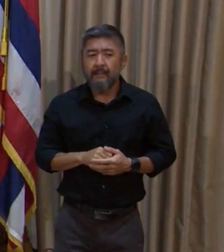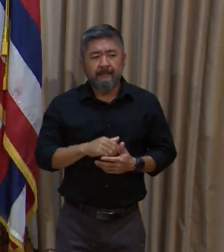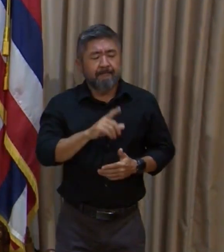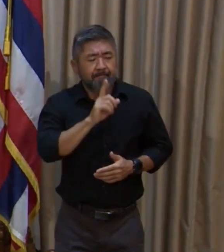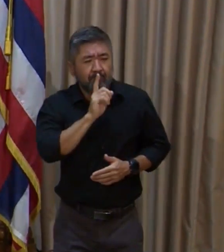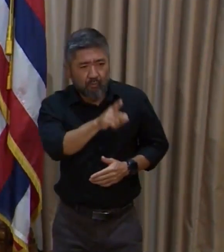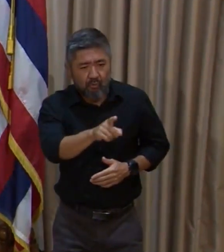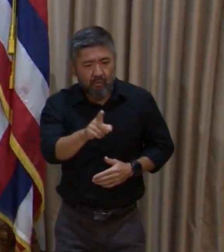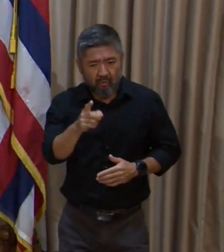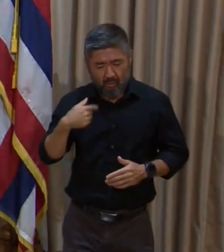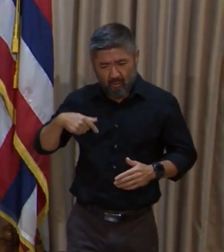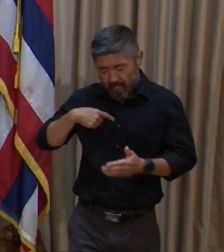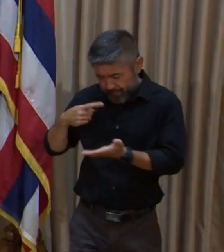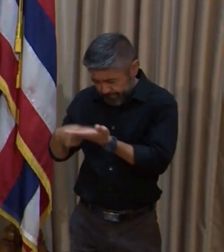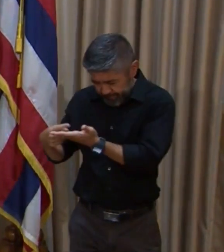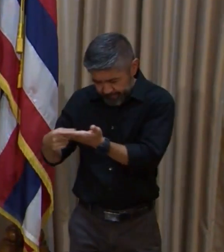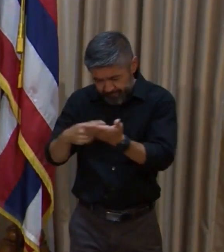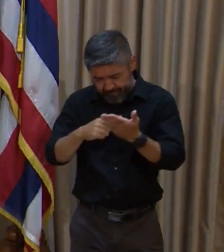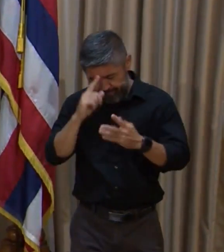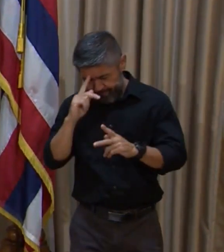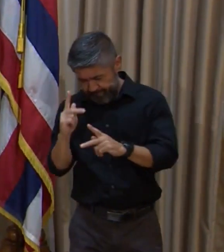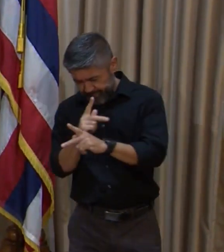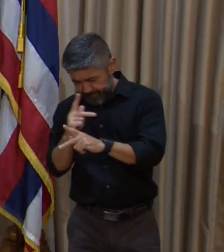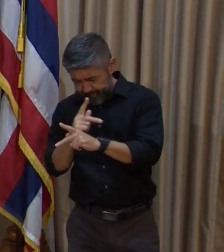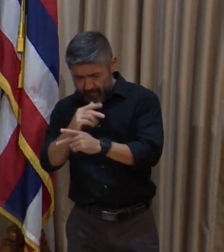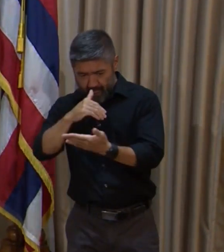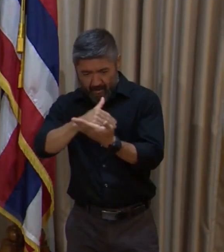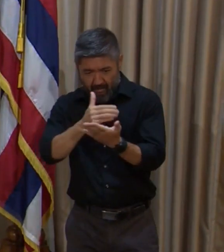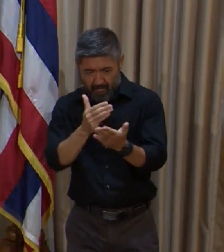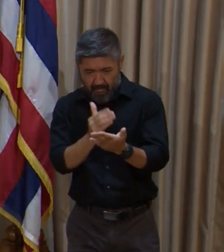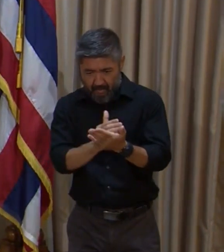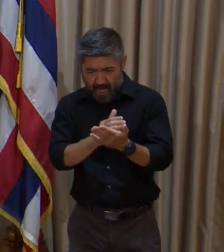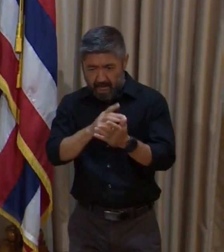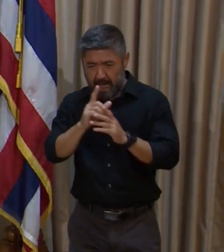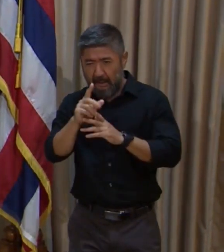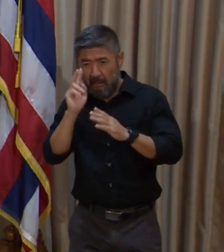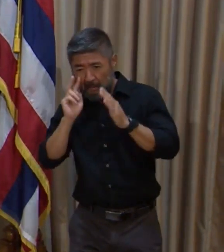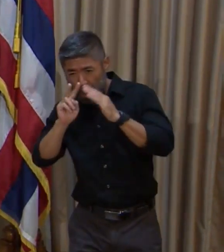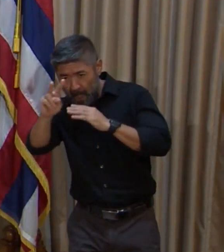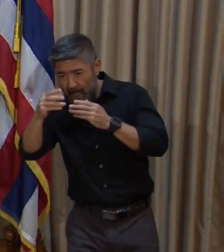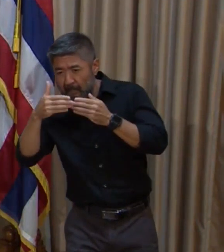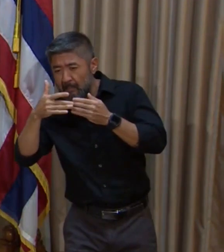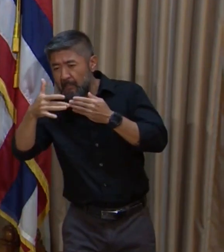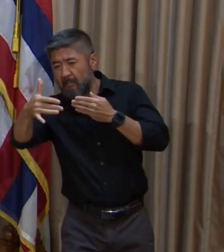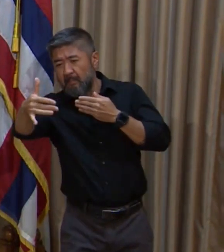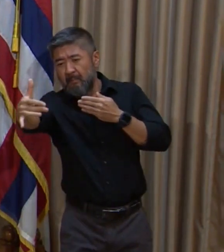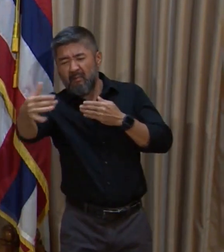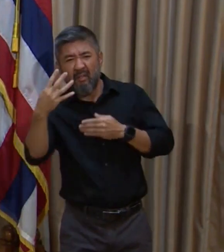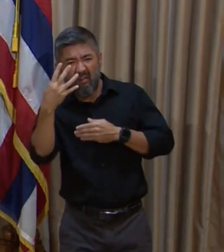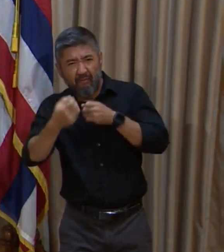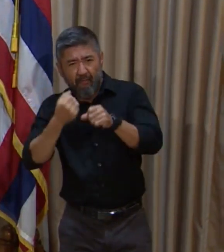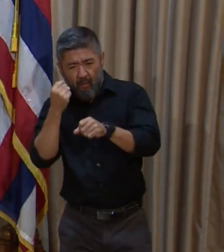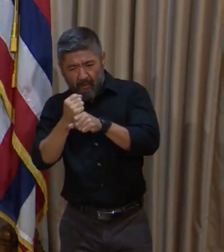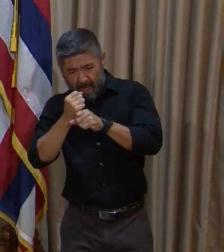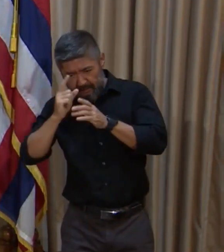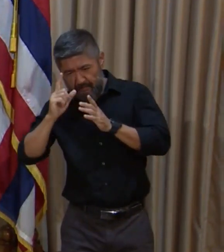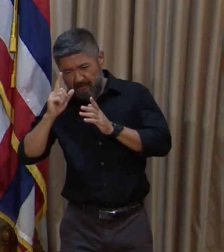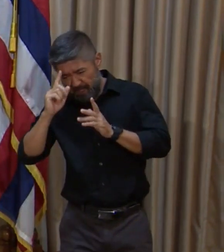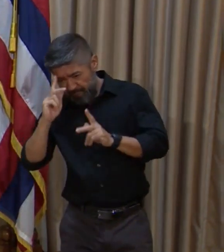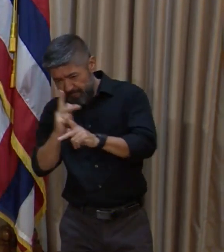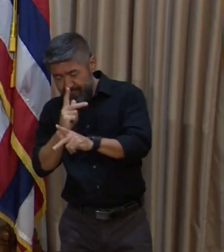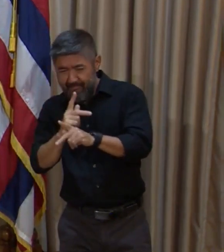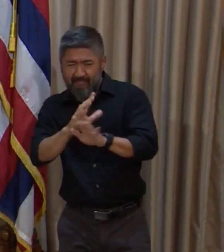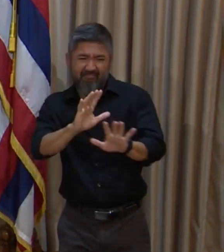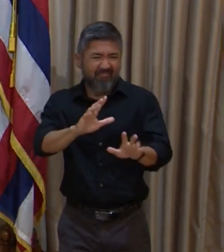Ashley, we do project a significant budget shortfall over the next four years. You know, it's hard to